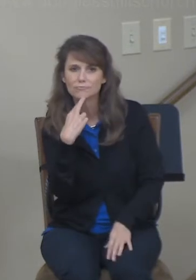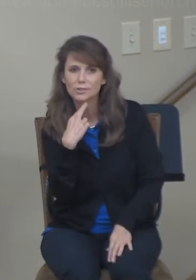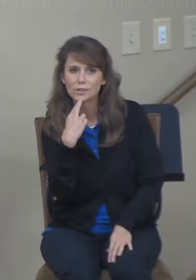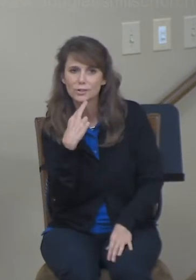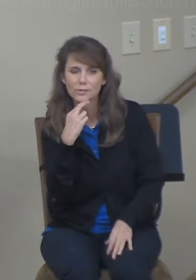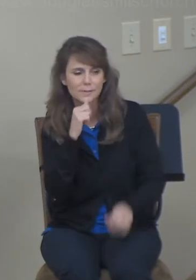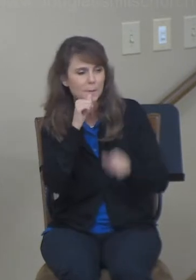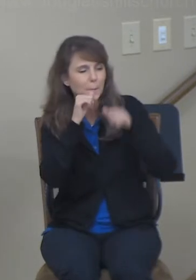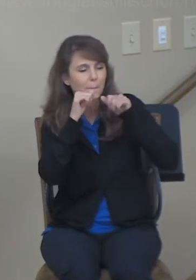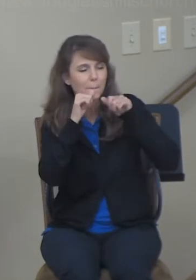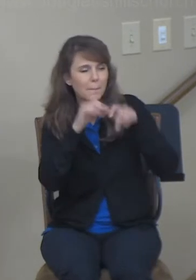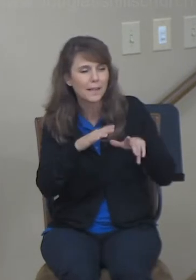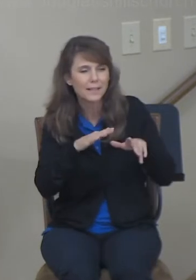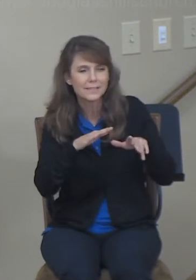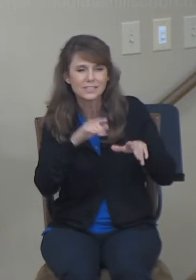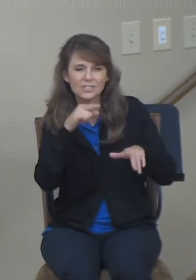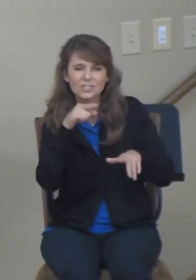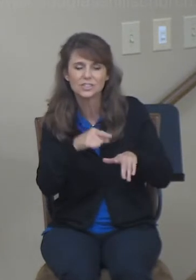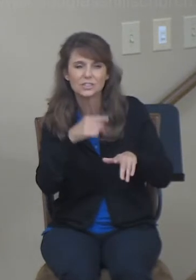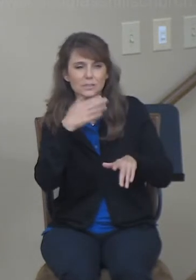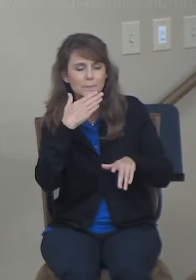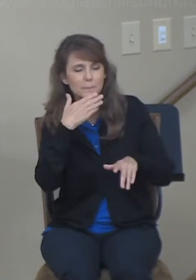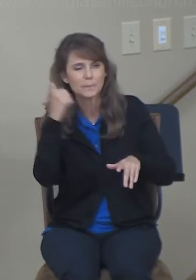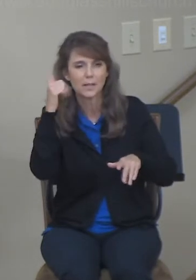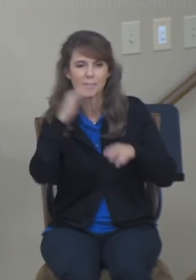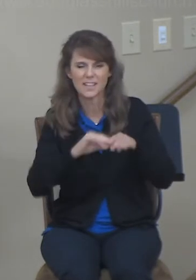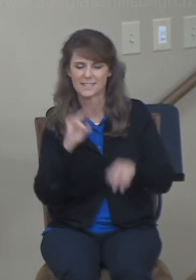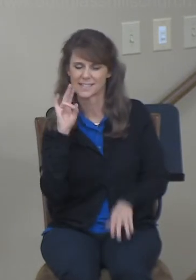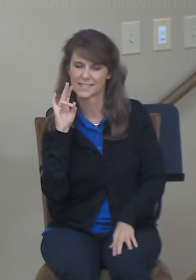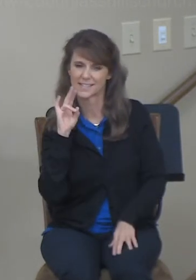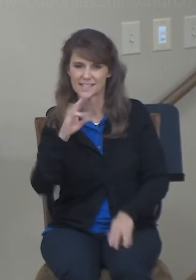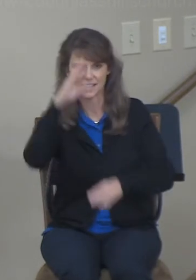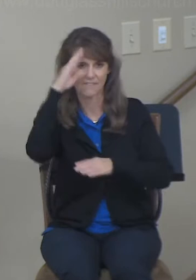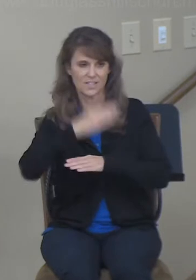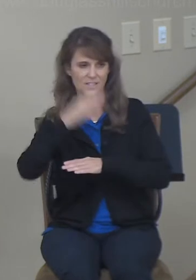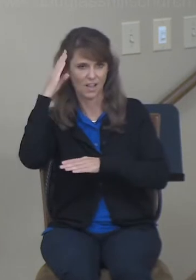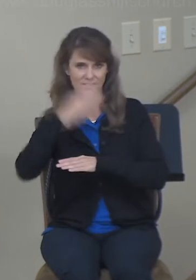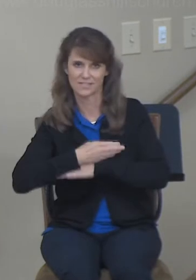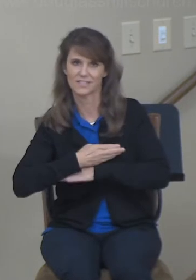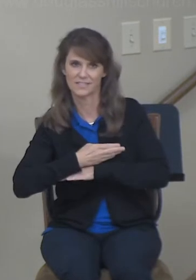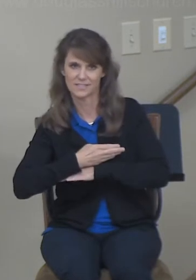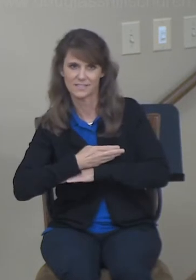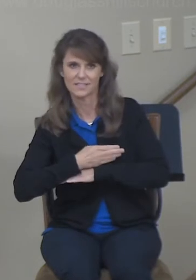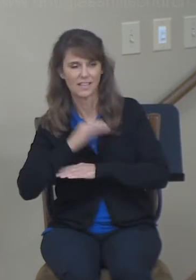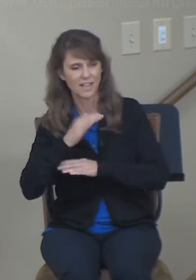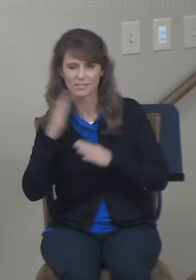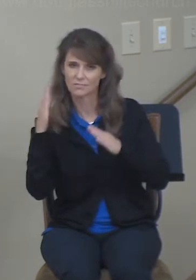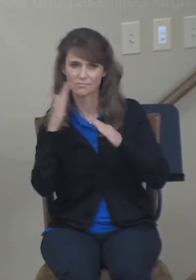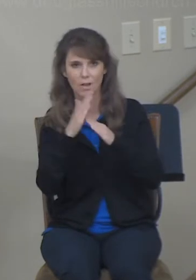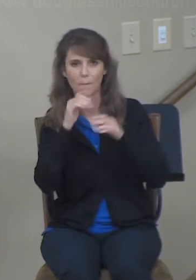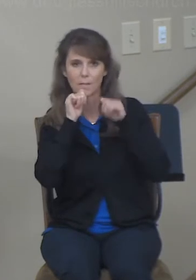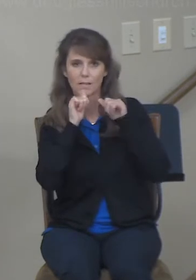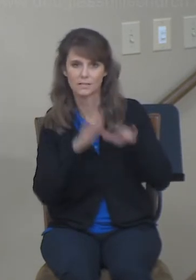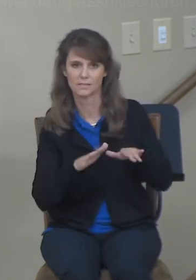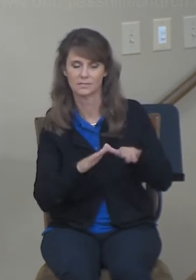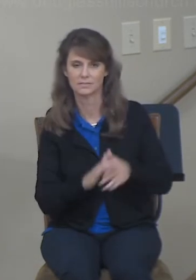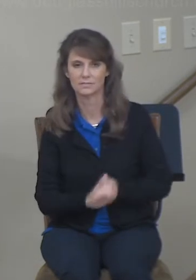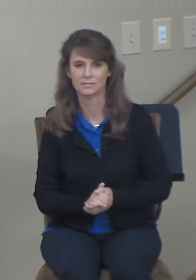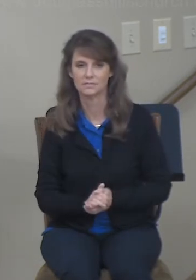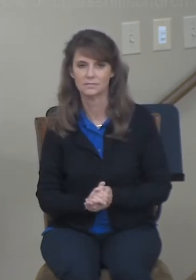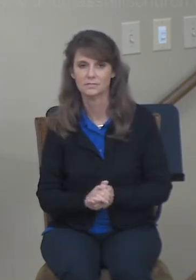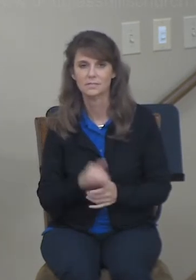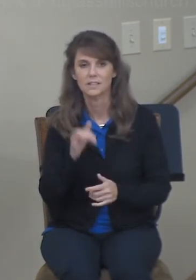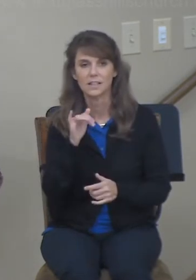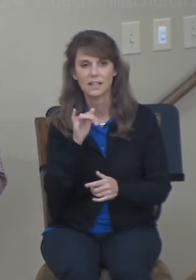was better than even seven sons. This idea of a supreme blessing. But what we really see this is the